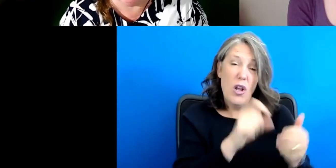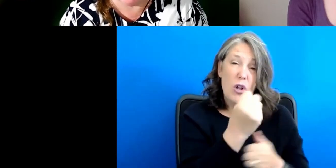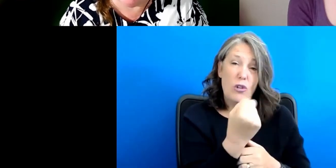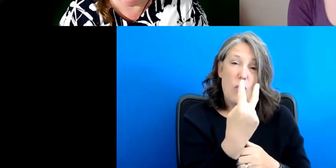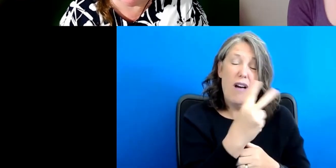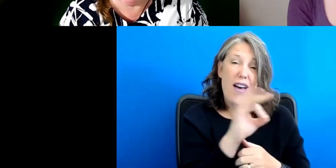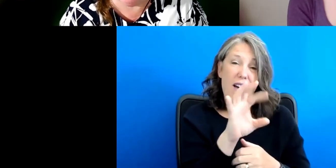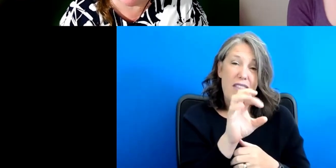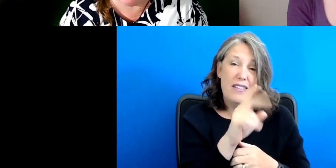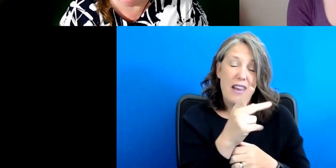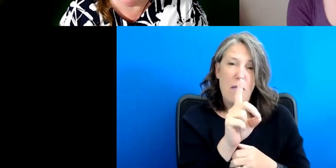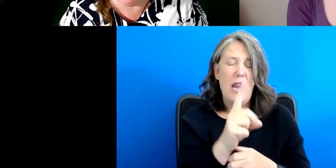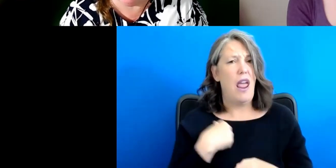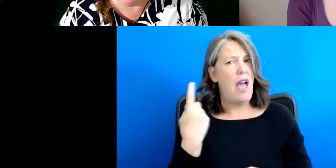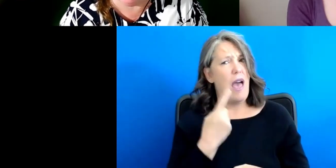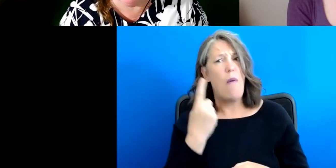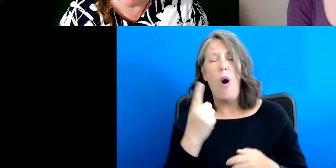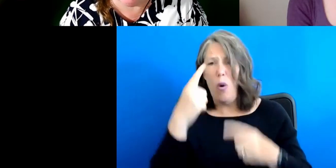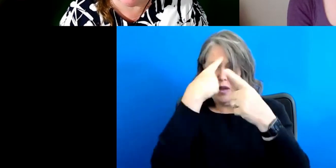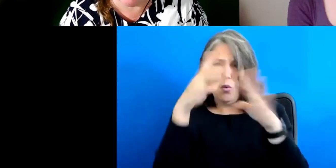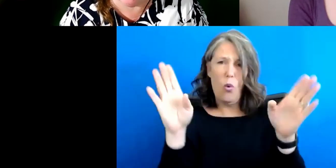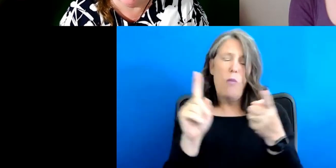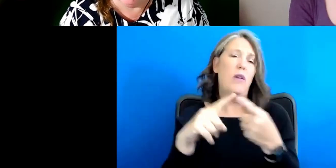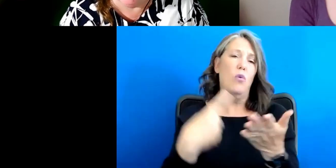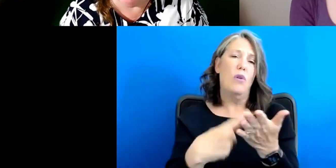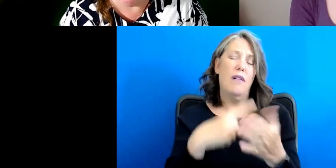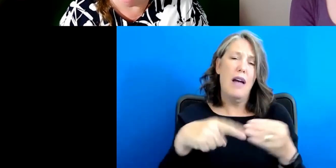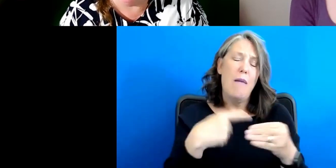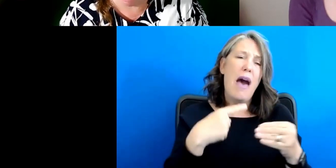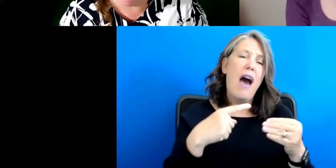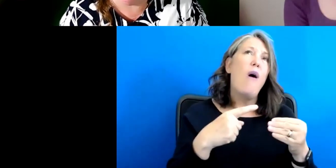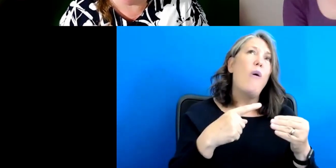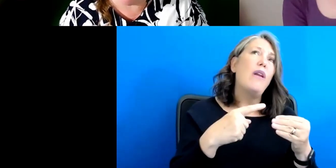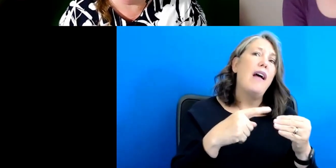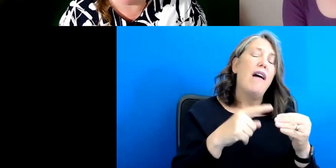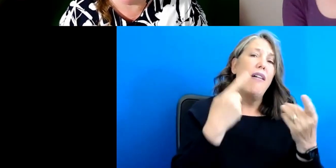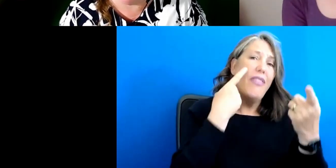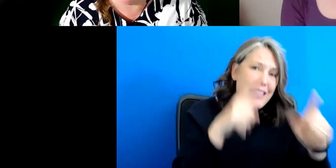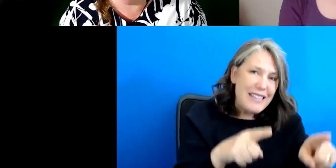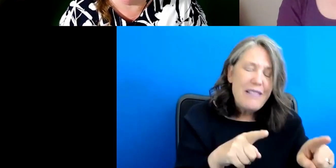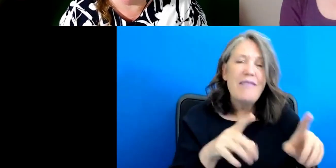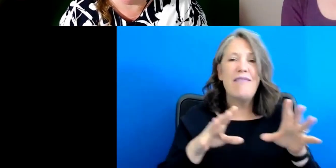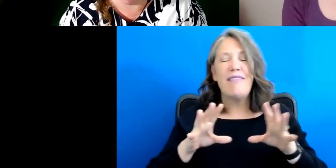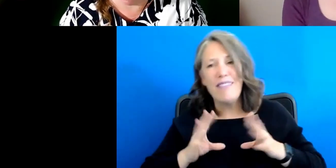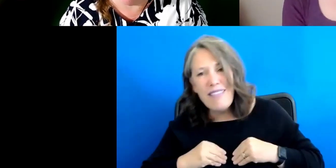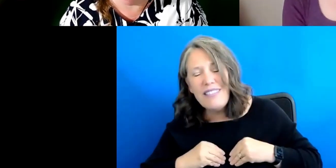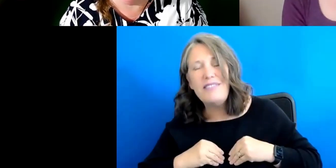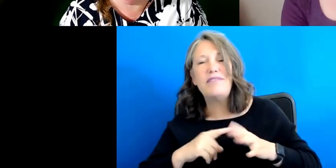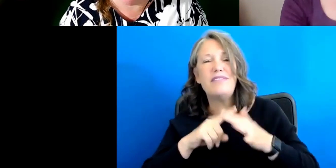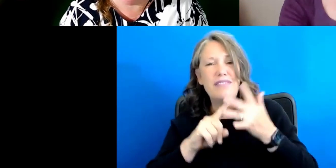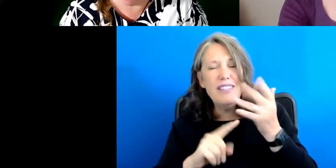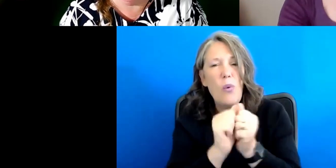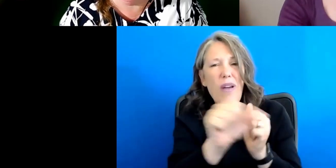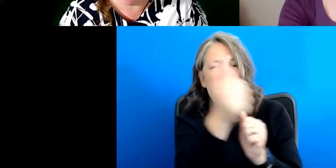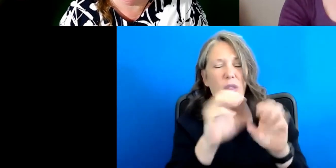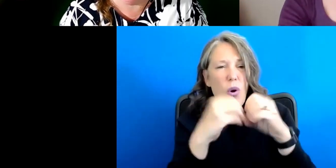available to speak with groups about the convention. Um, we have a new learning management system that just rolled out this